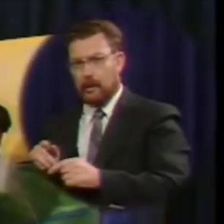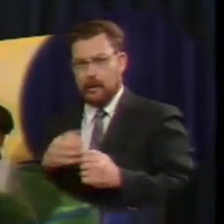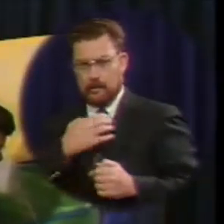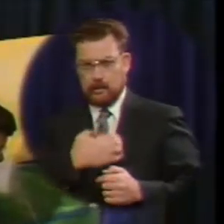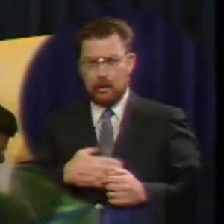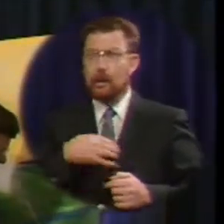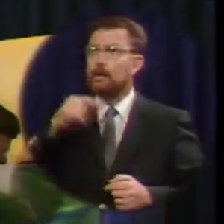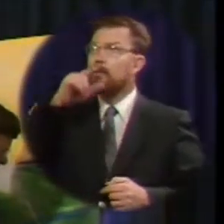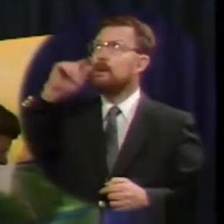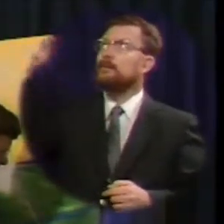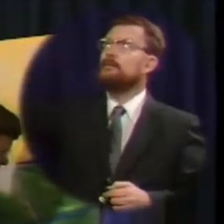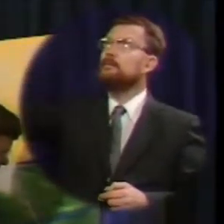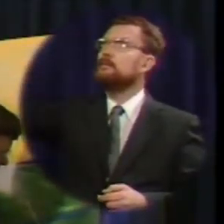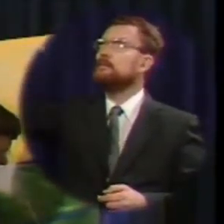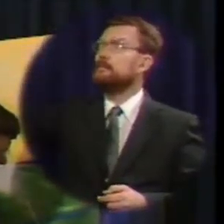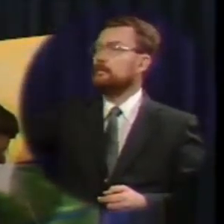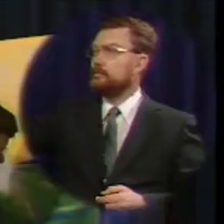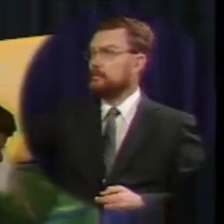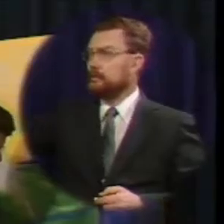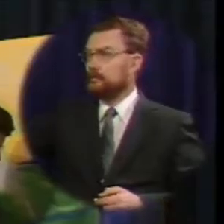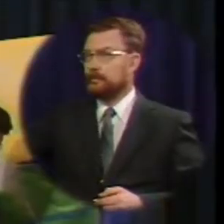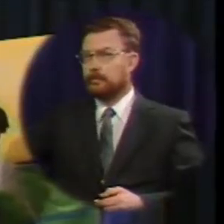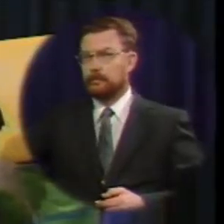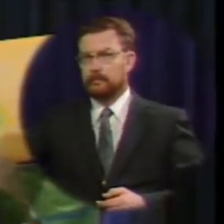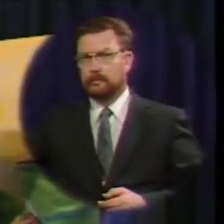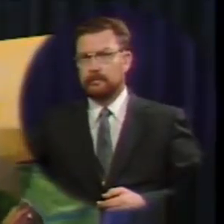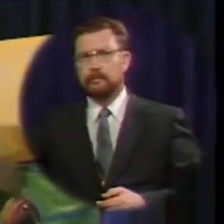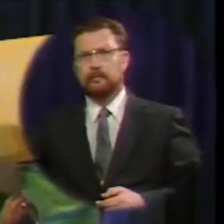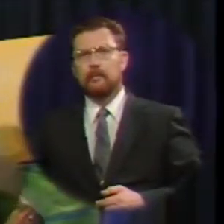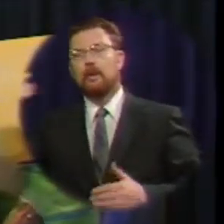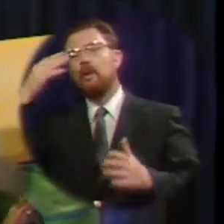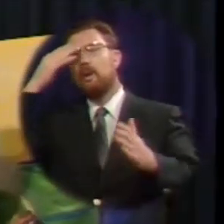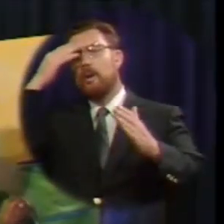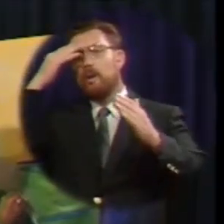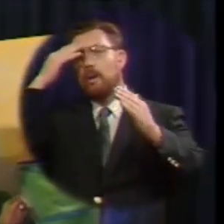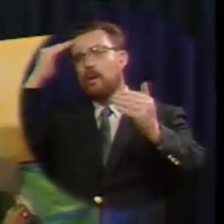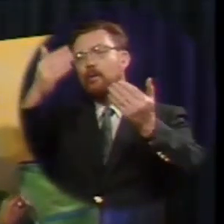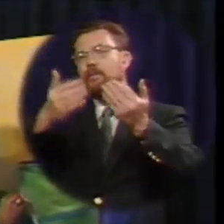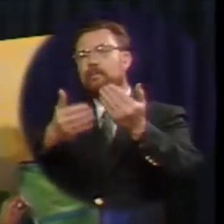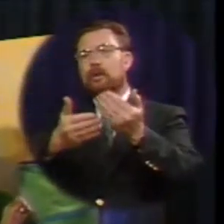circles nearer and nearer hope is almost gone